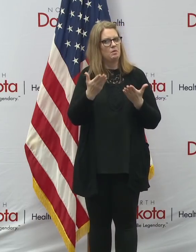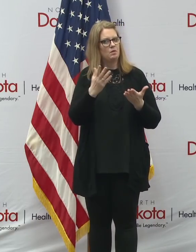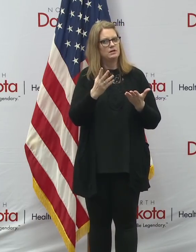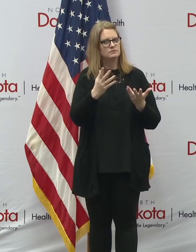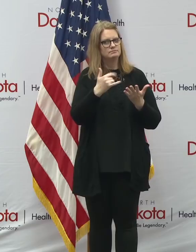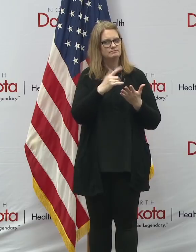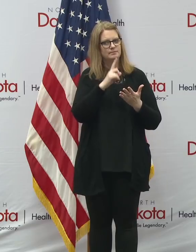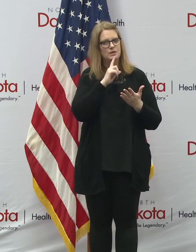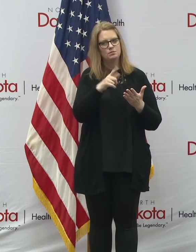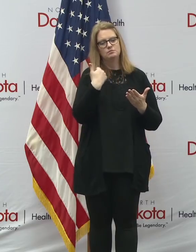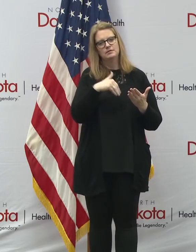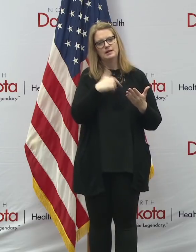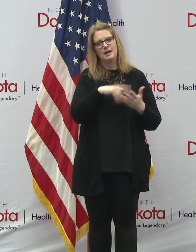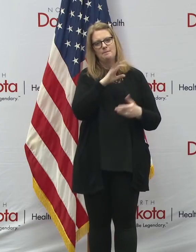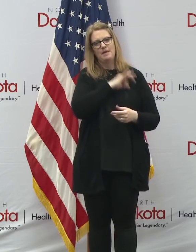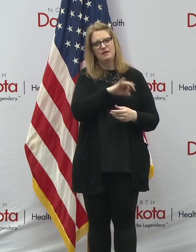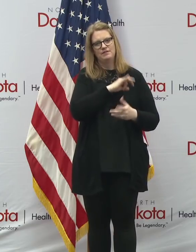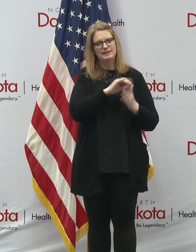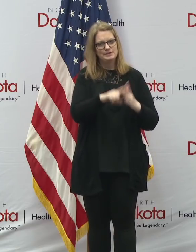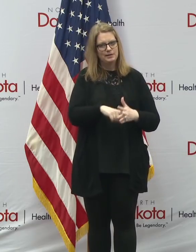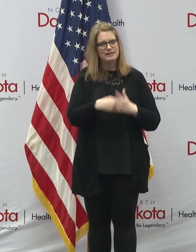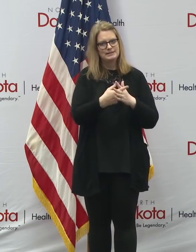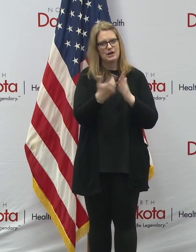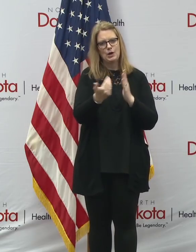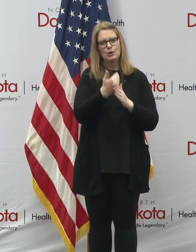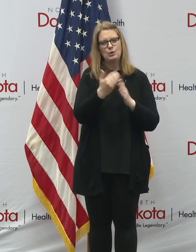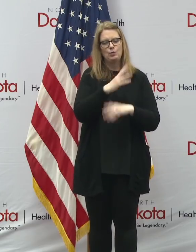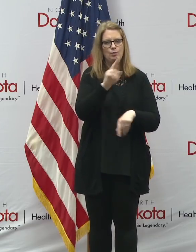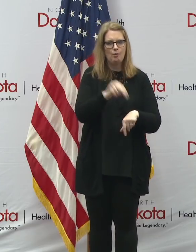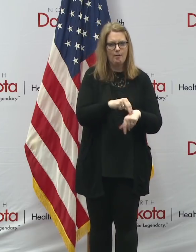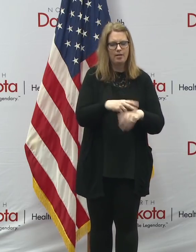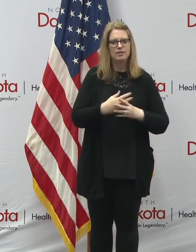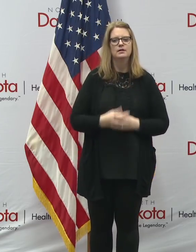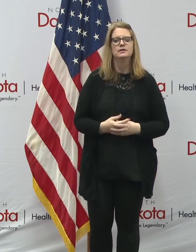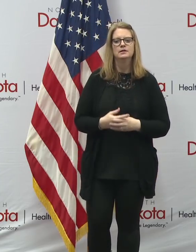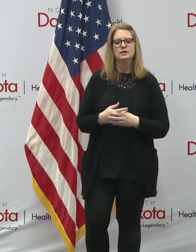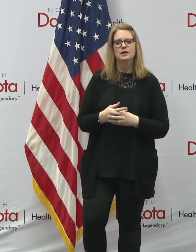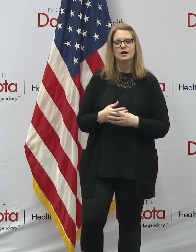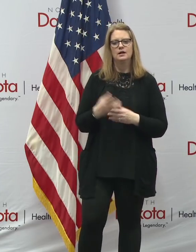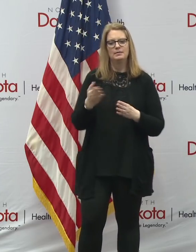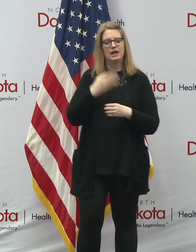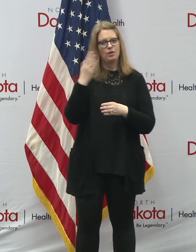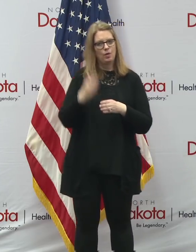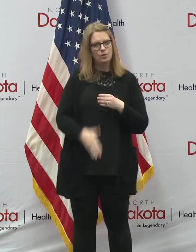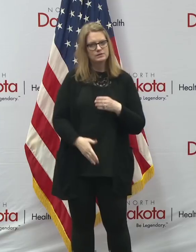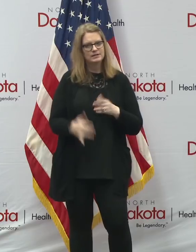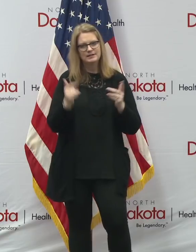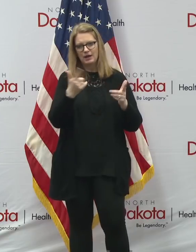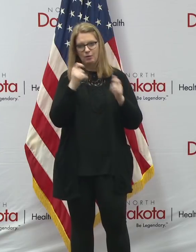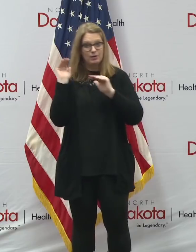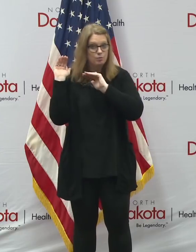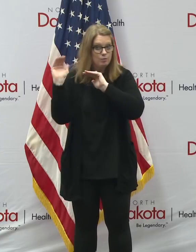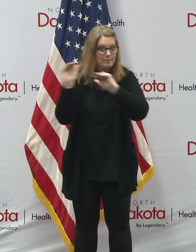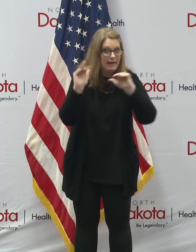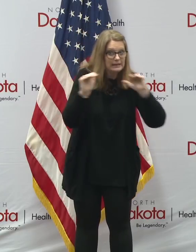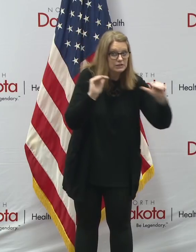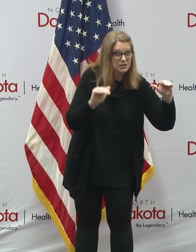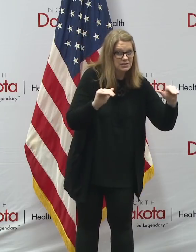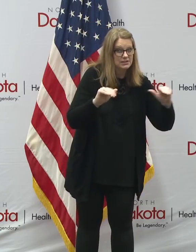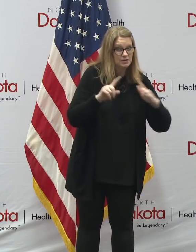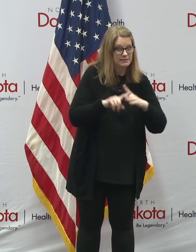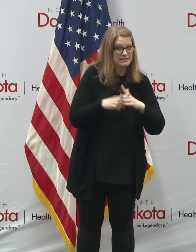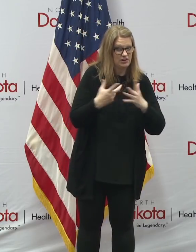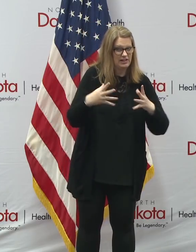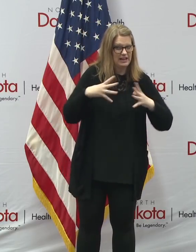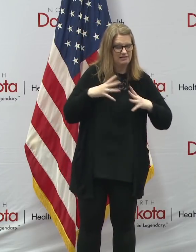us get to a new normal. In closing today, want to, again, go over the quick reminder as we head into the holiday weekend